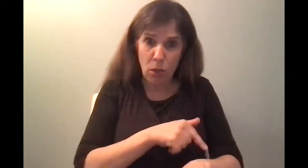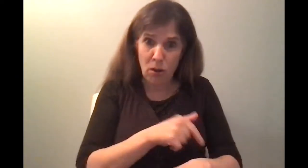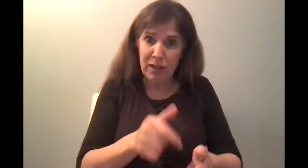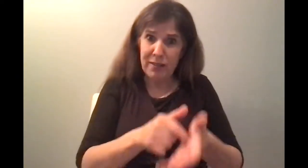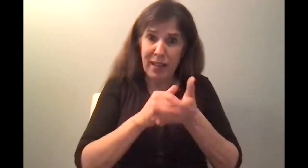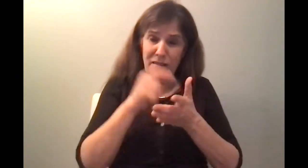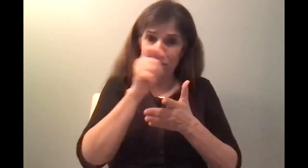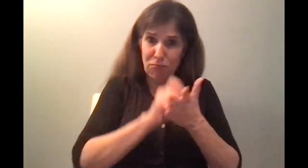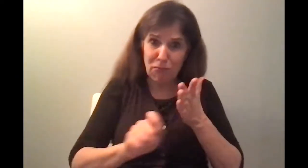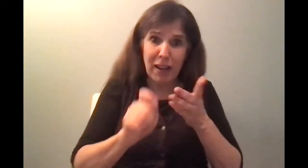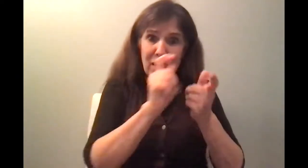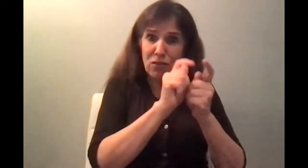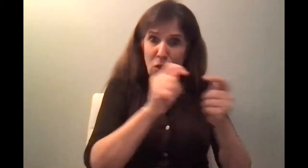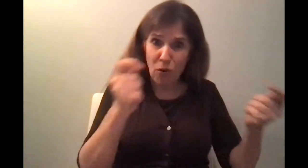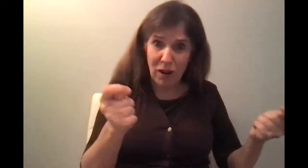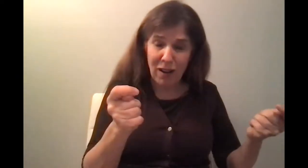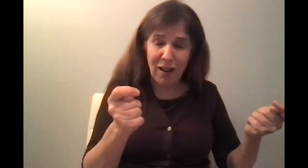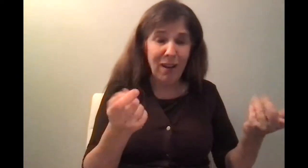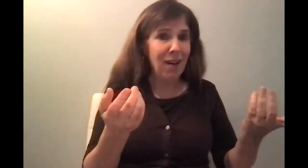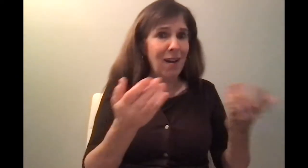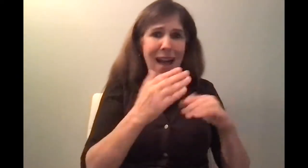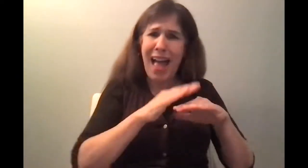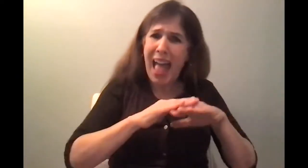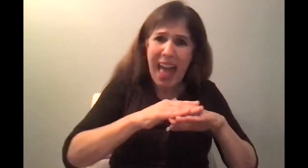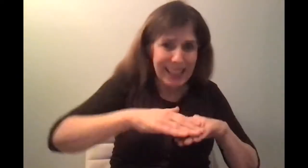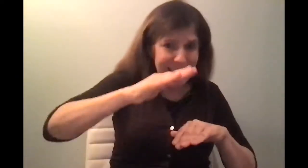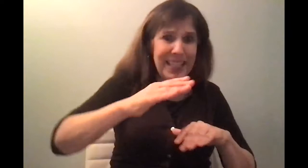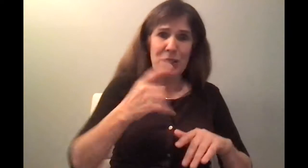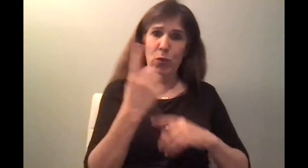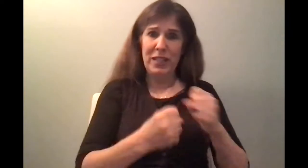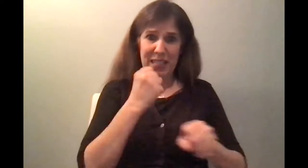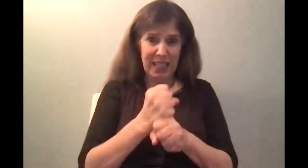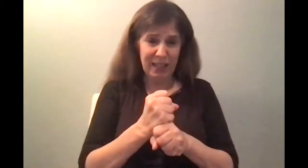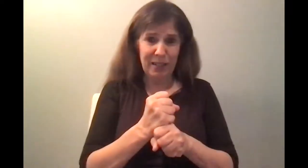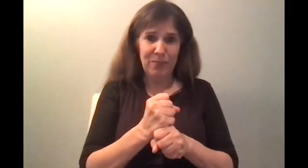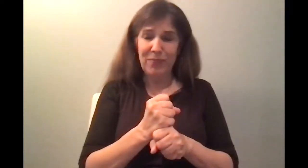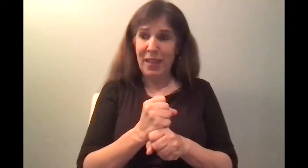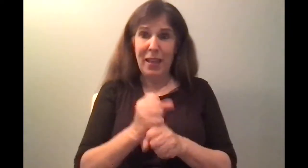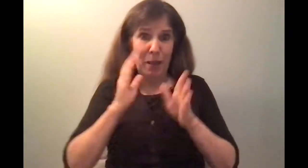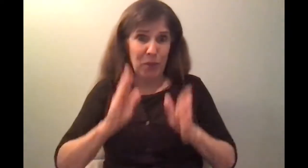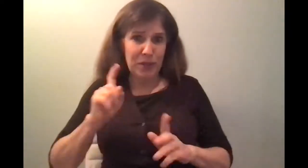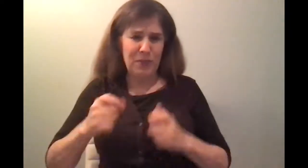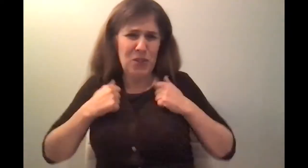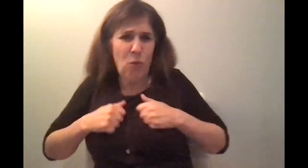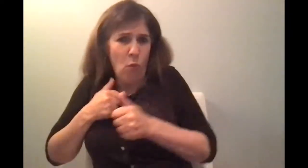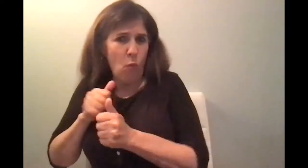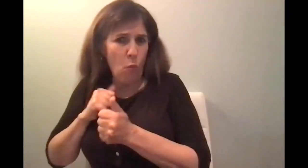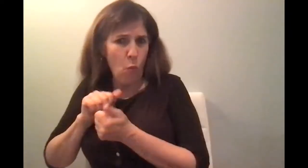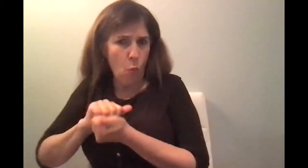and everything. has this whole procedure to stay holy. And, again, one letter missing or not in the right place or written wrongly, then the whole thing, you cannot